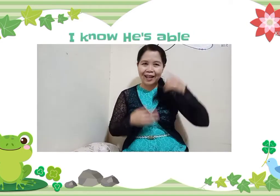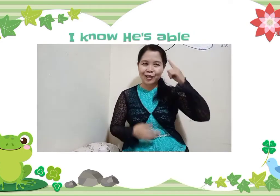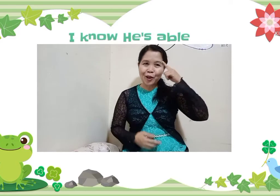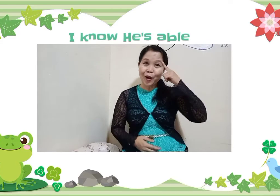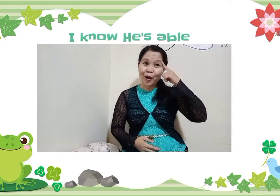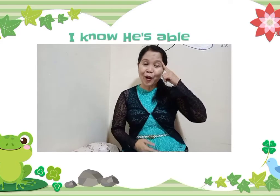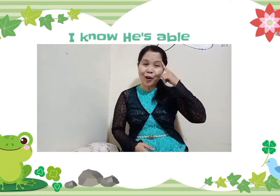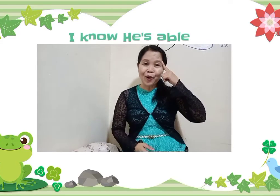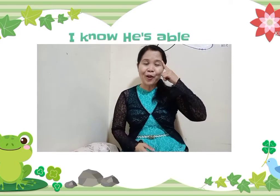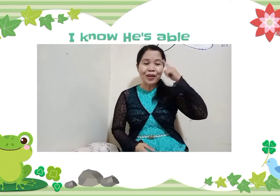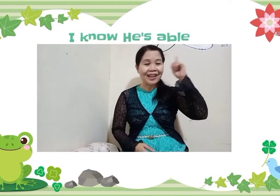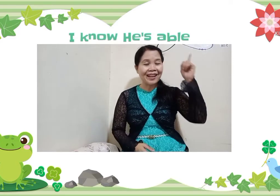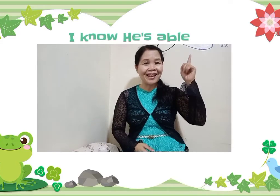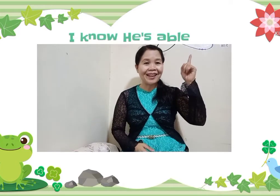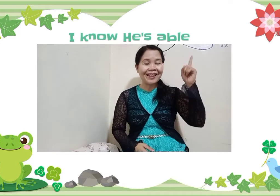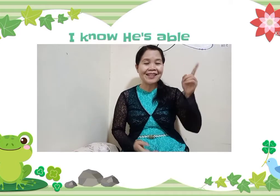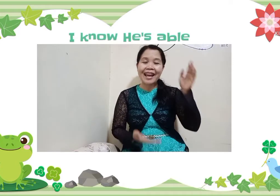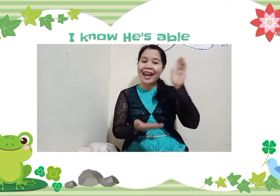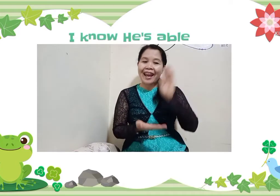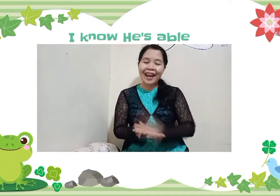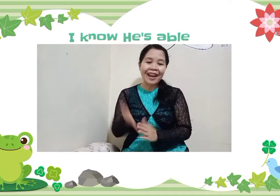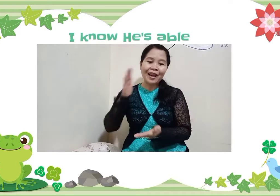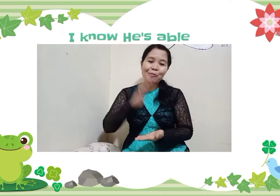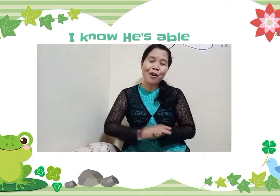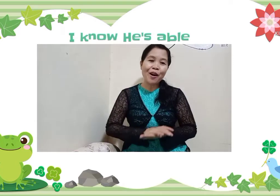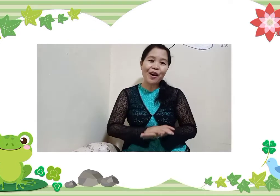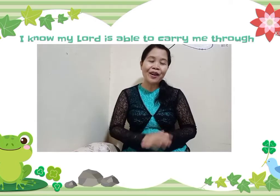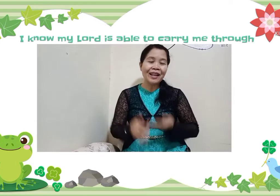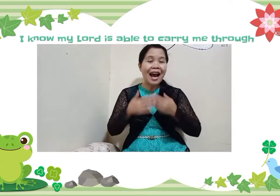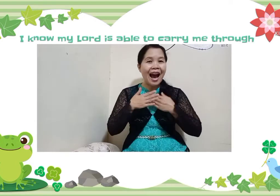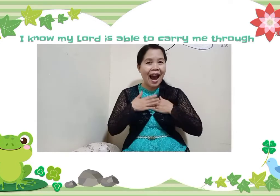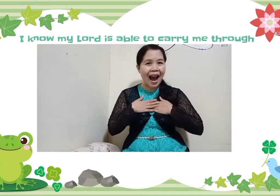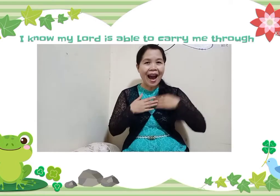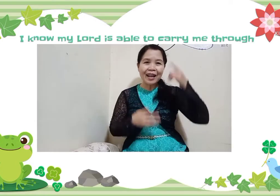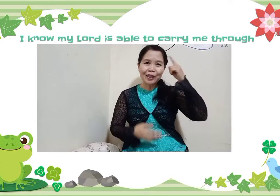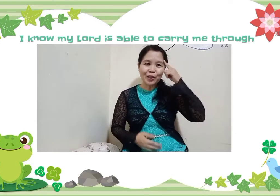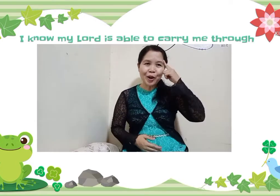I know he is able.